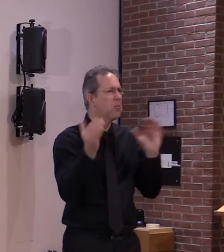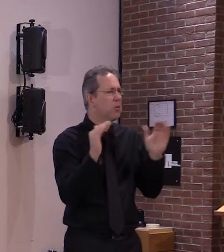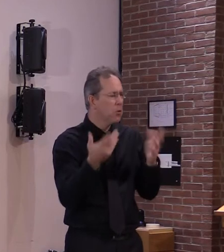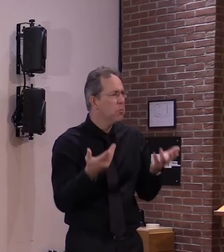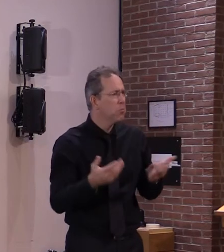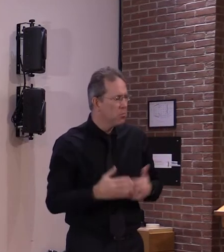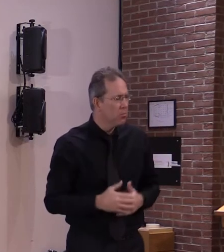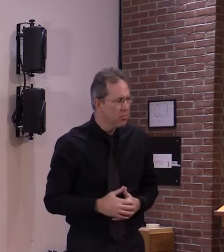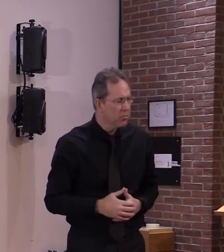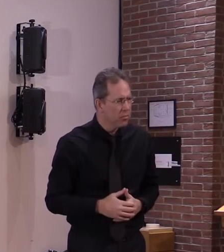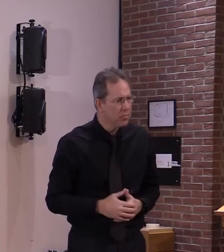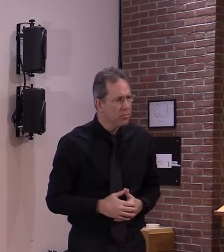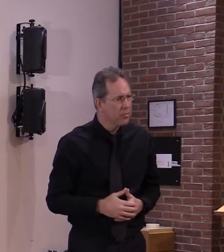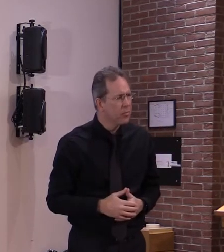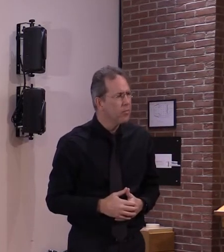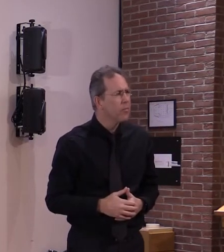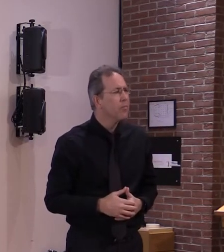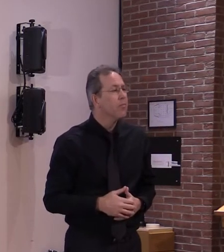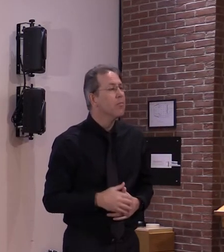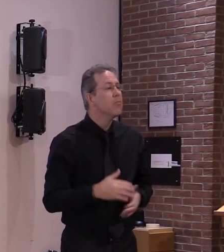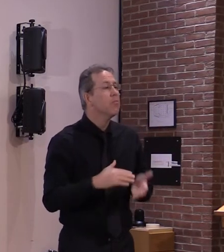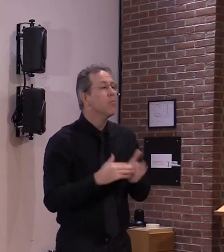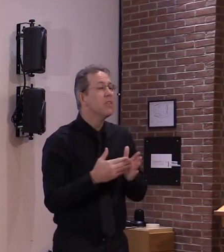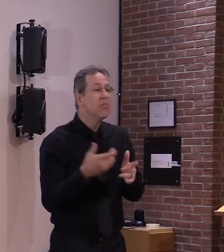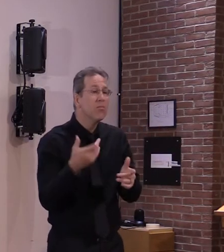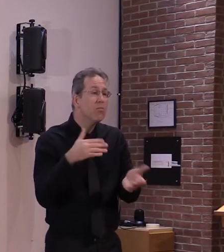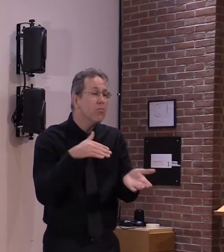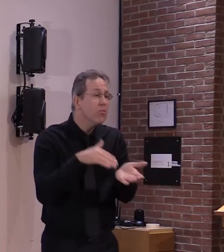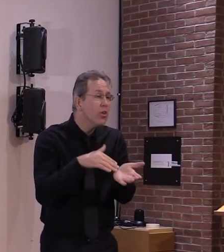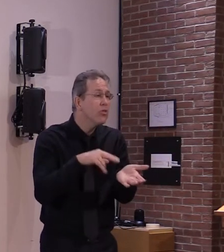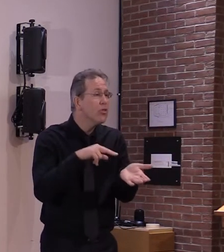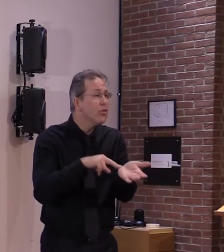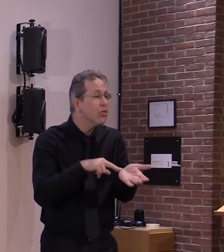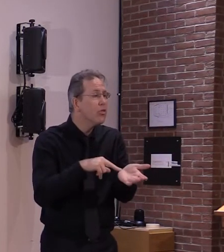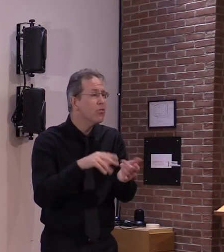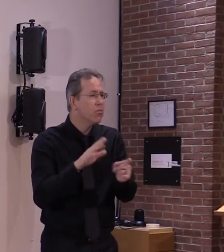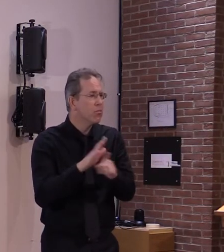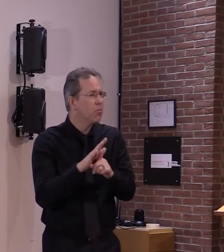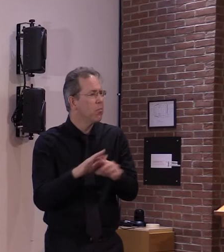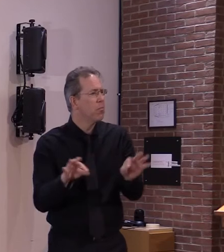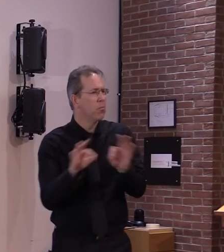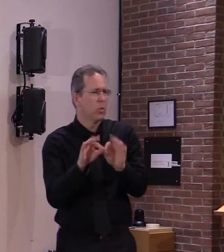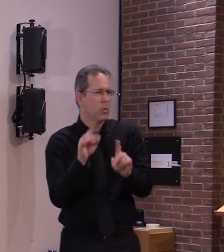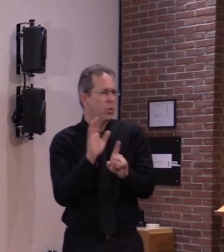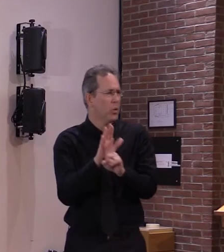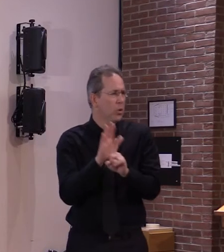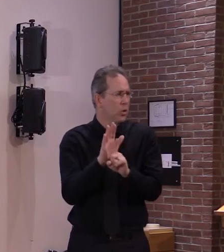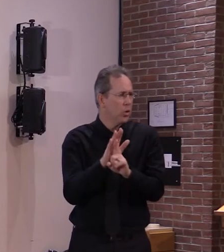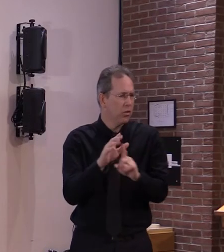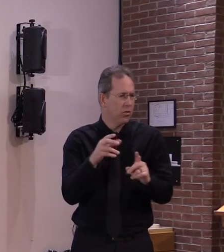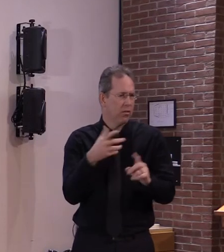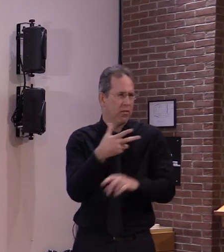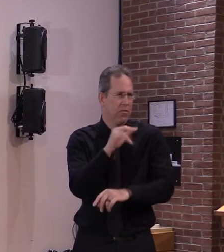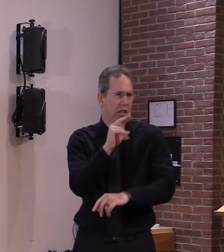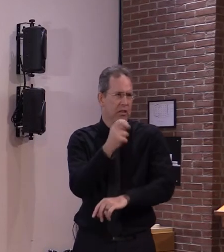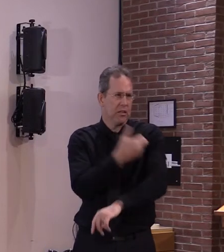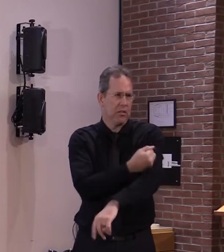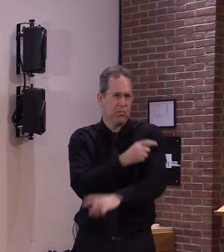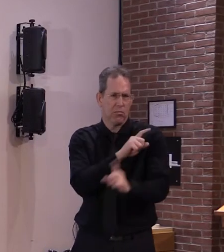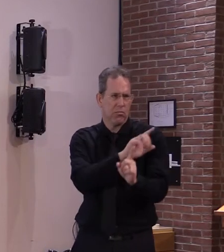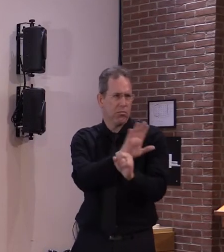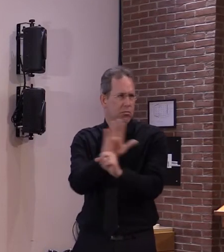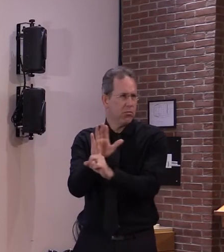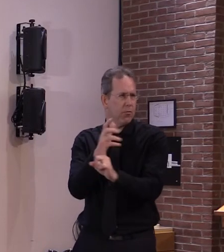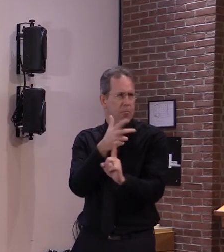that the healthcare workforce is probably going to be the most critical in terms of analyzing what's out there for data